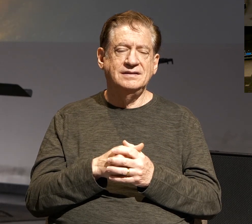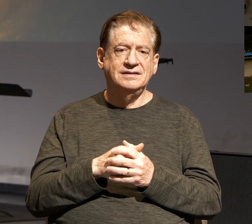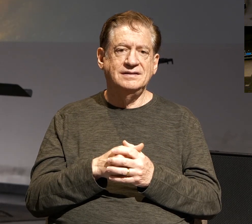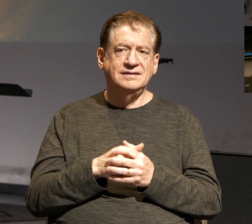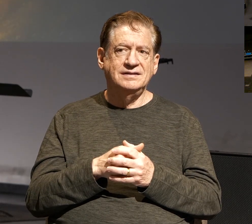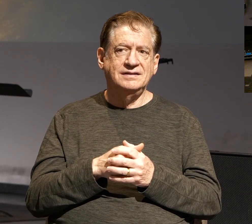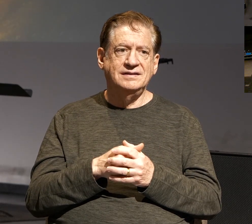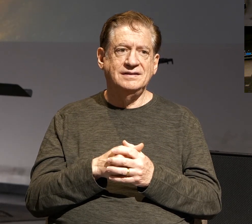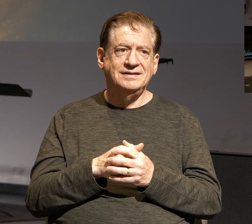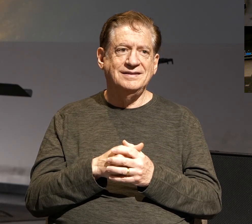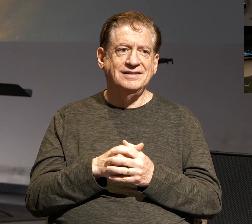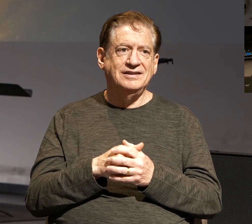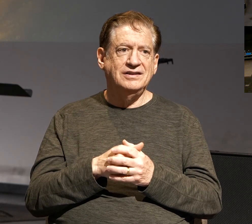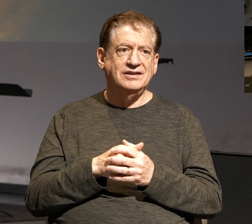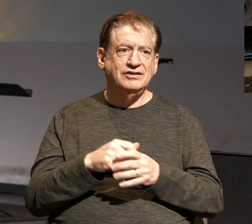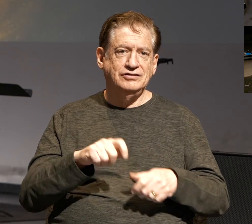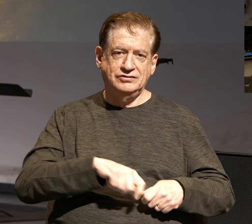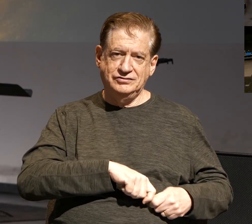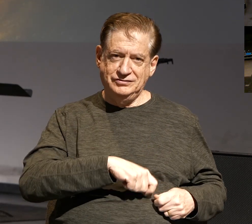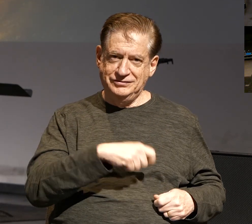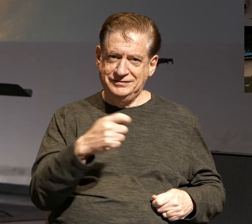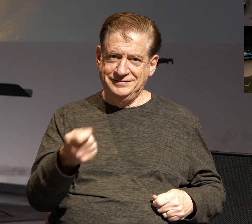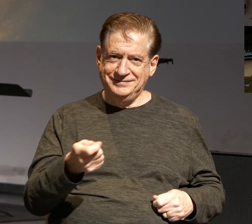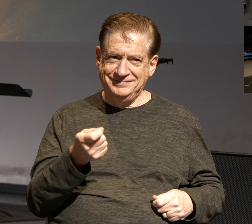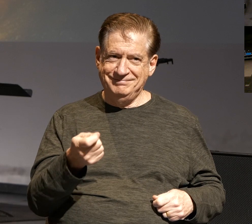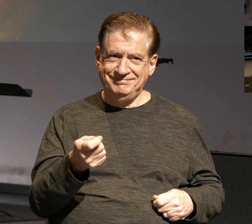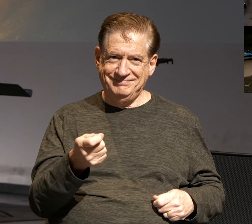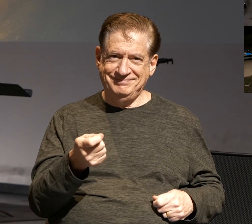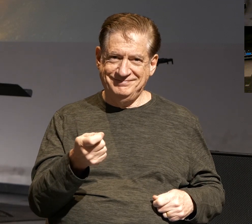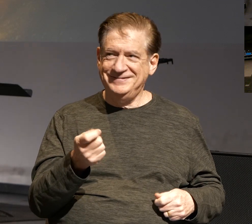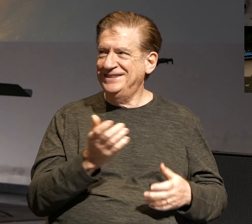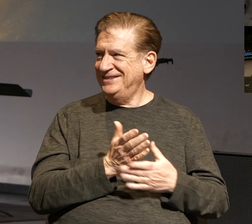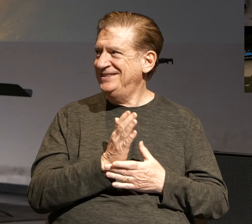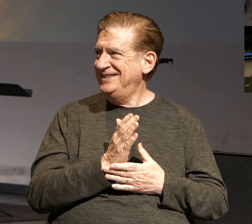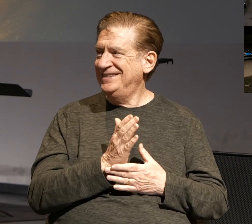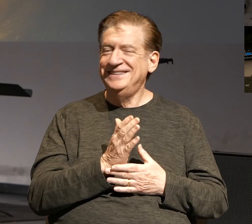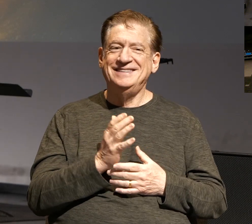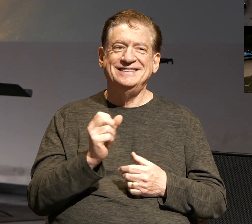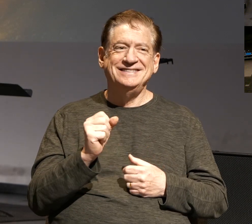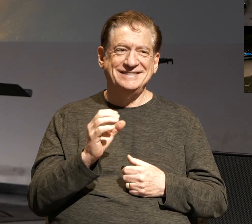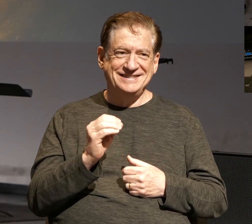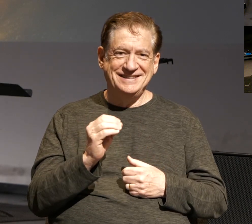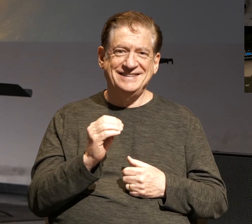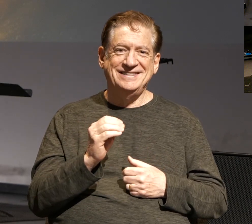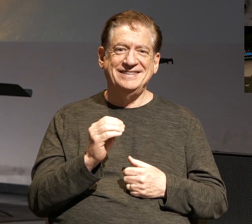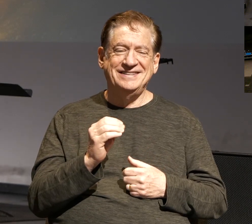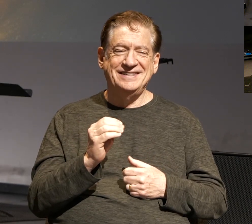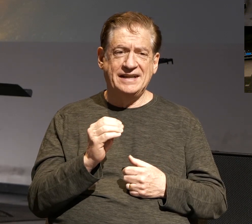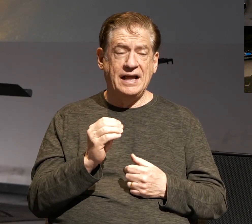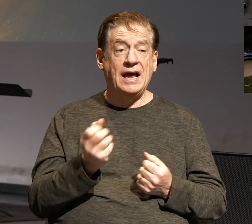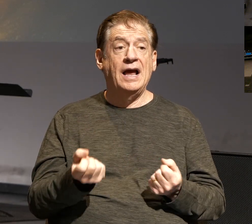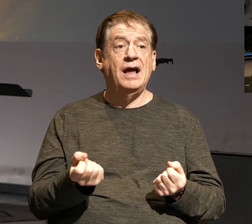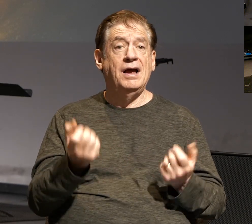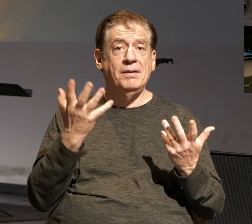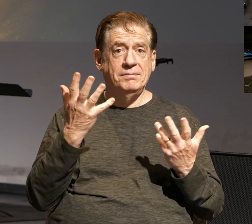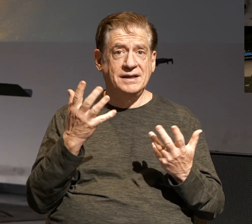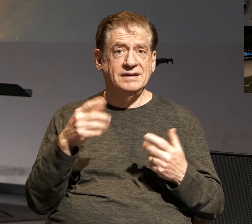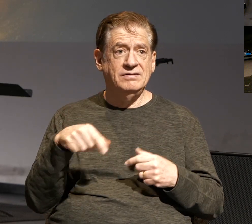All right. So, some of you guys have